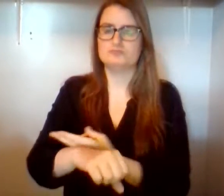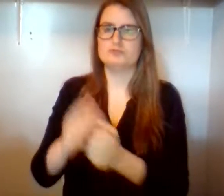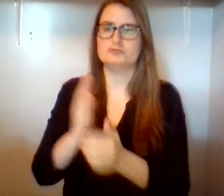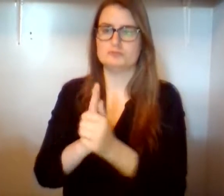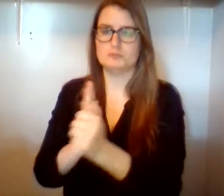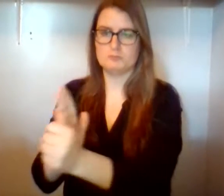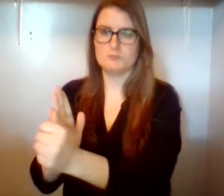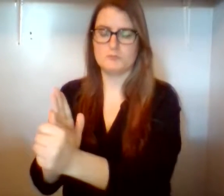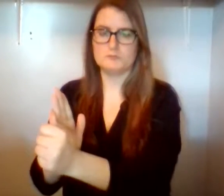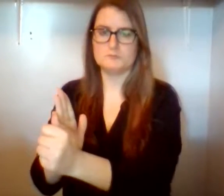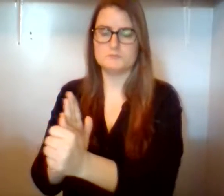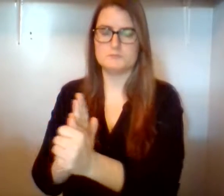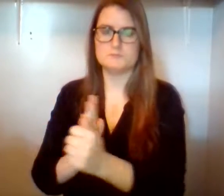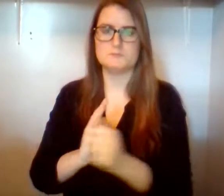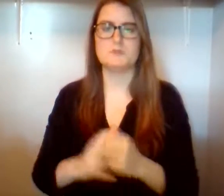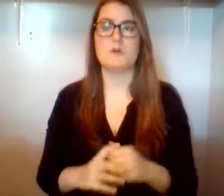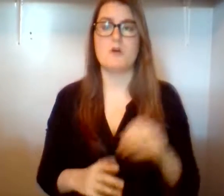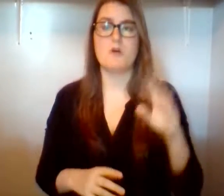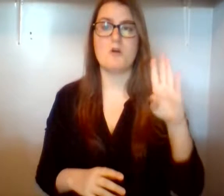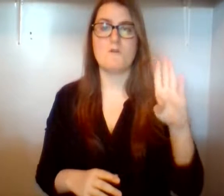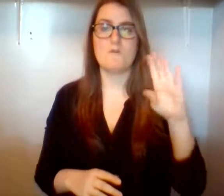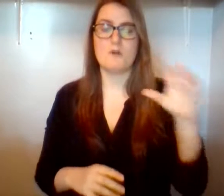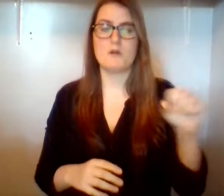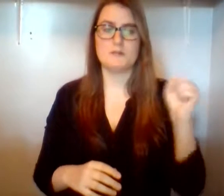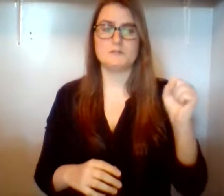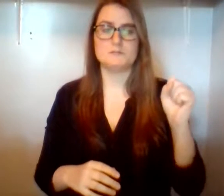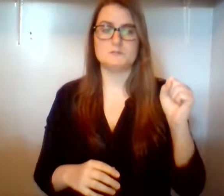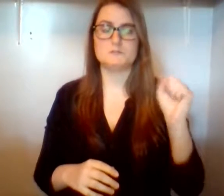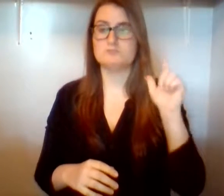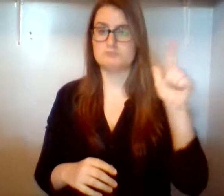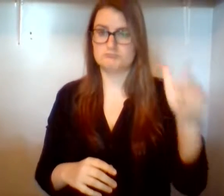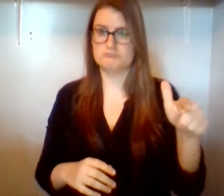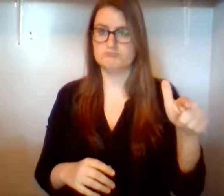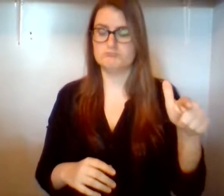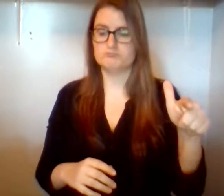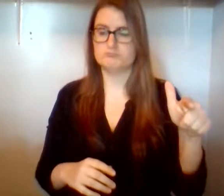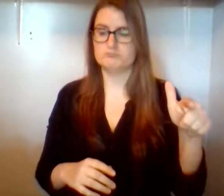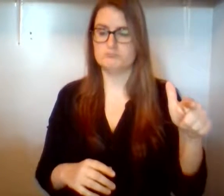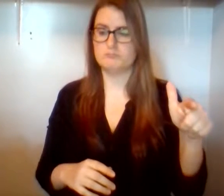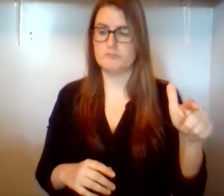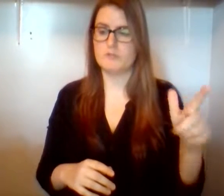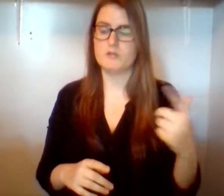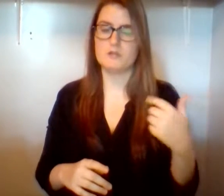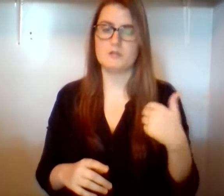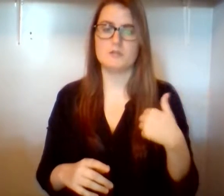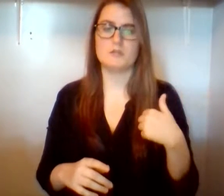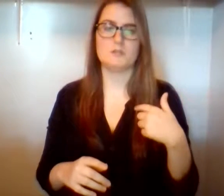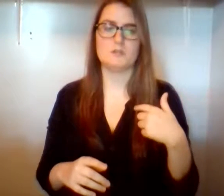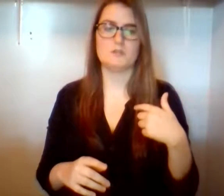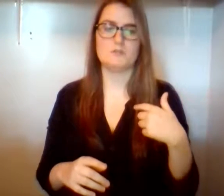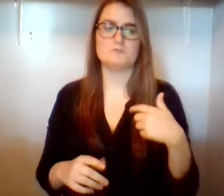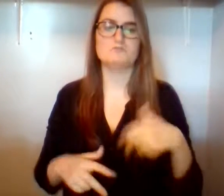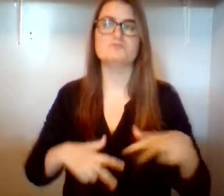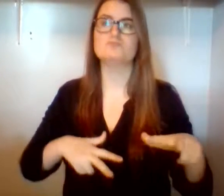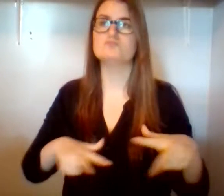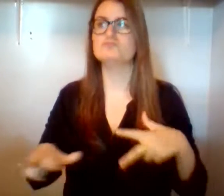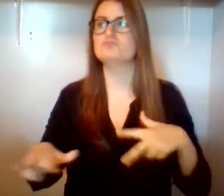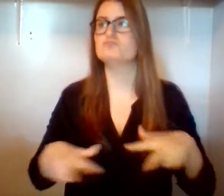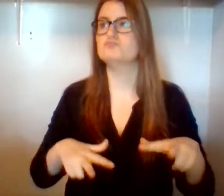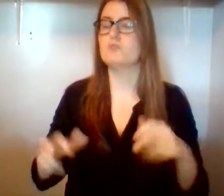later, when it happened. He was shepherding his sheep on the side of a mountain, looking for fresh grass for them to eat, when he